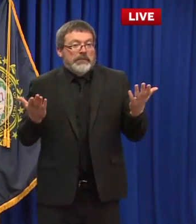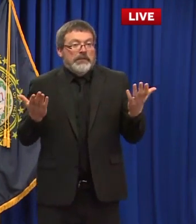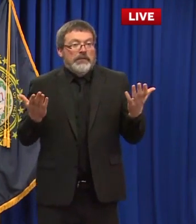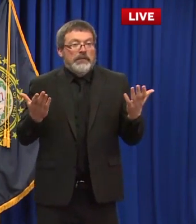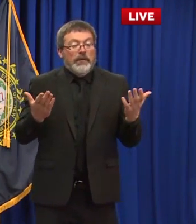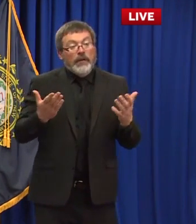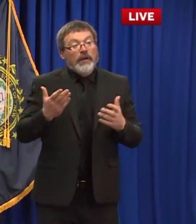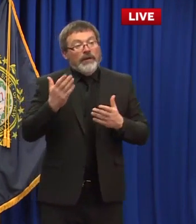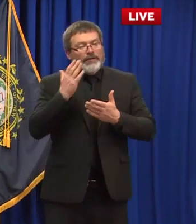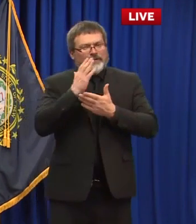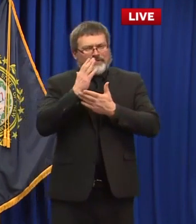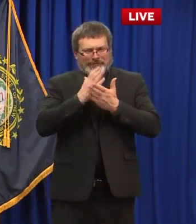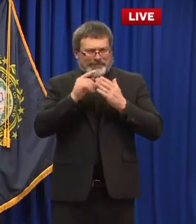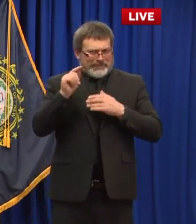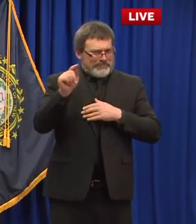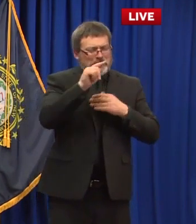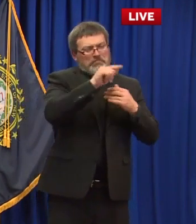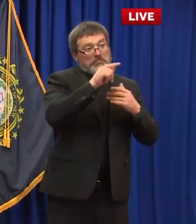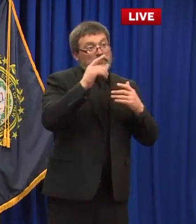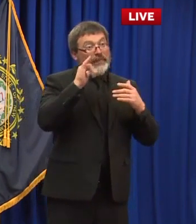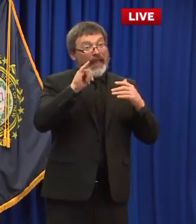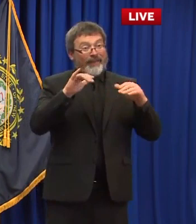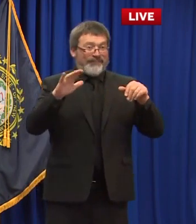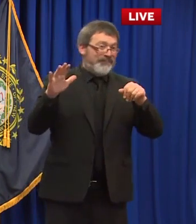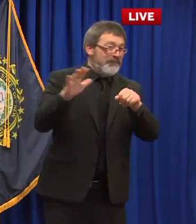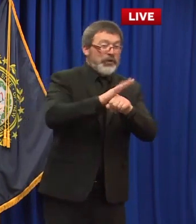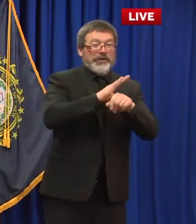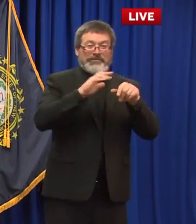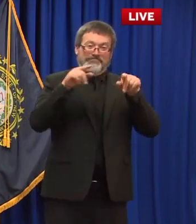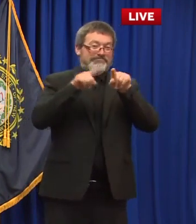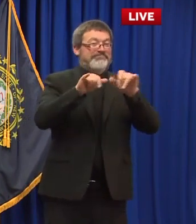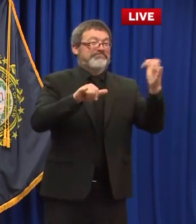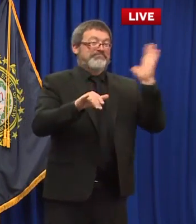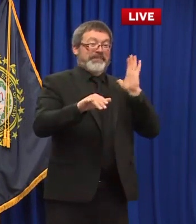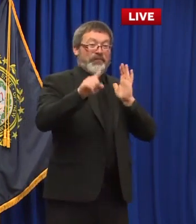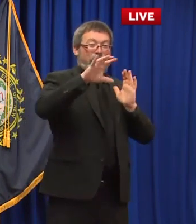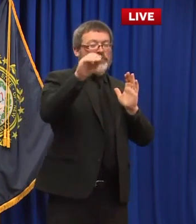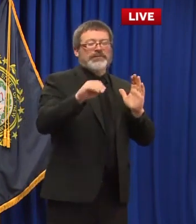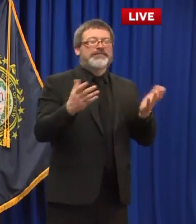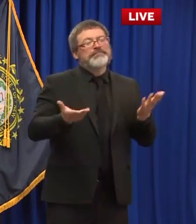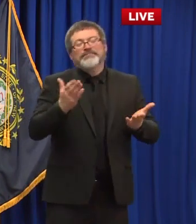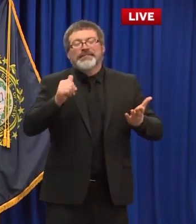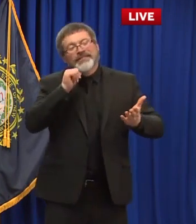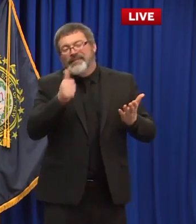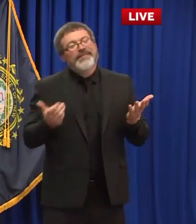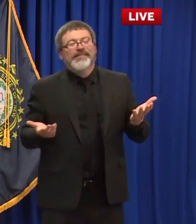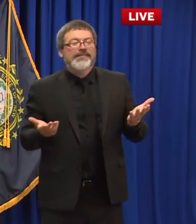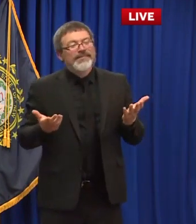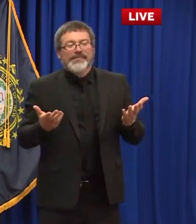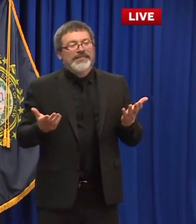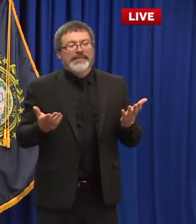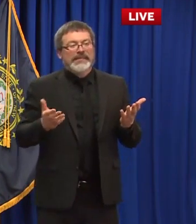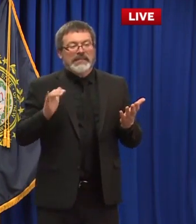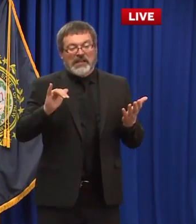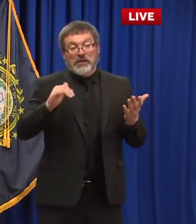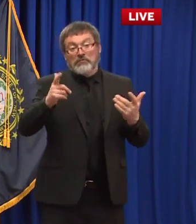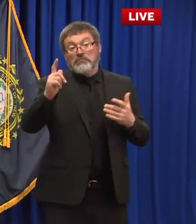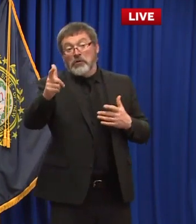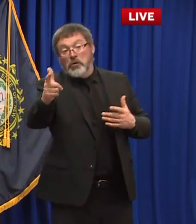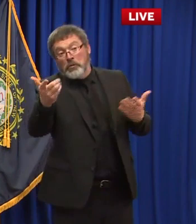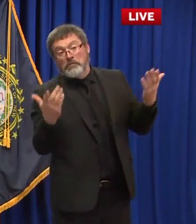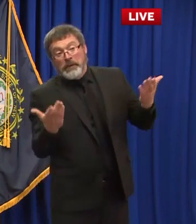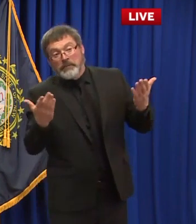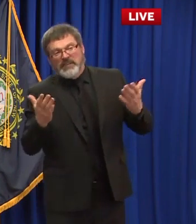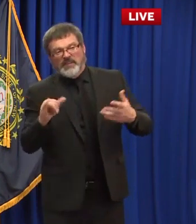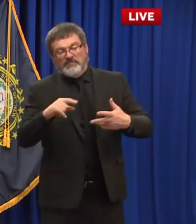100 percent um but um but again that's it's just a step we're hoping to take additional steps down the road on the american legion side things of that